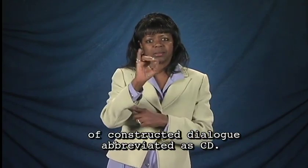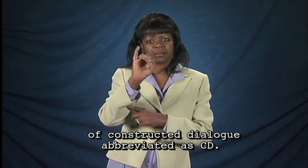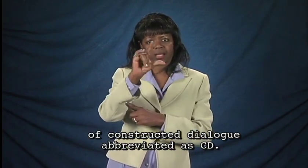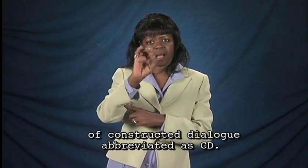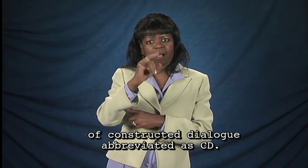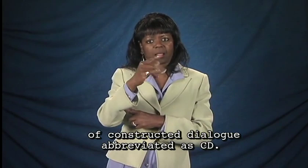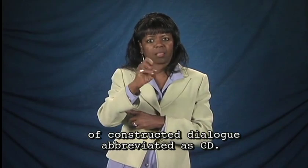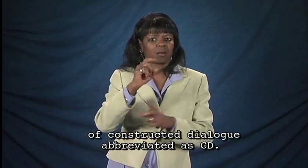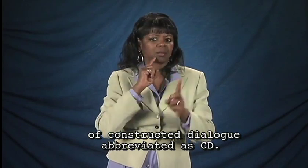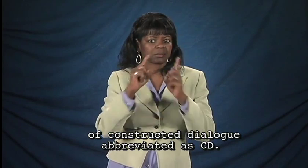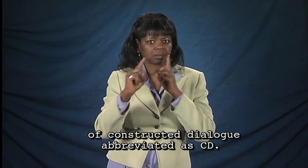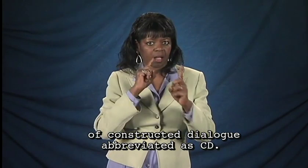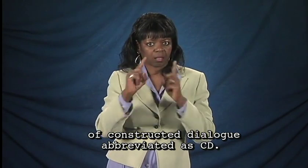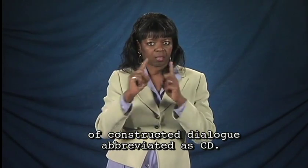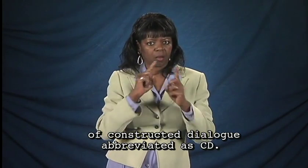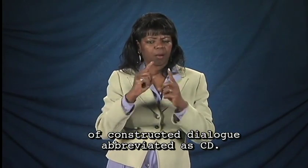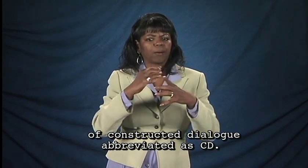abbreviated SCD.